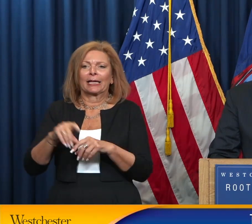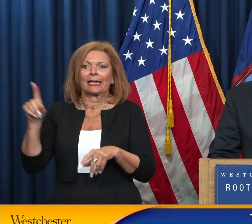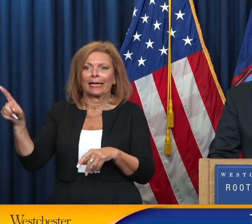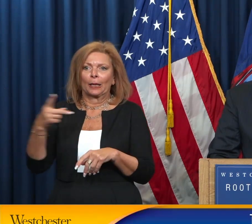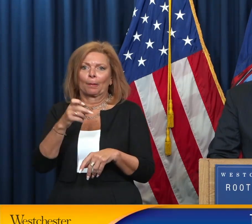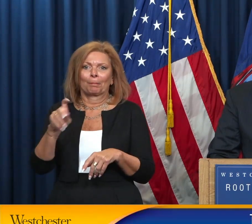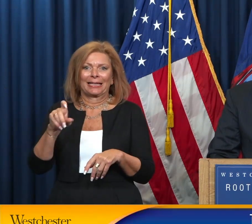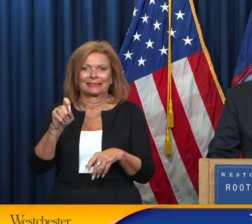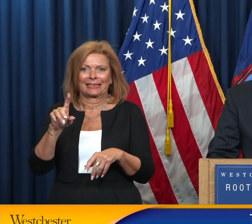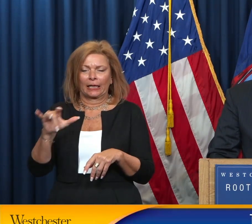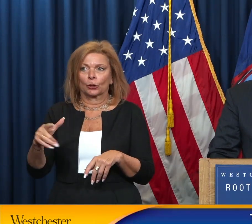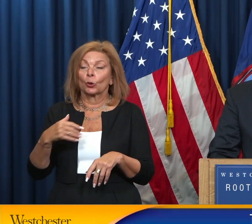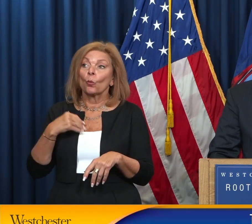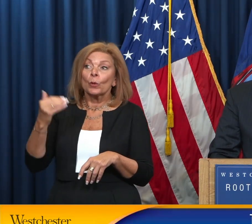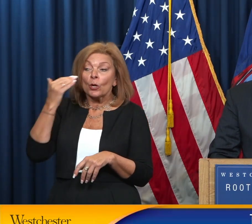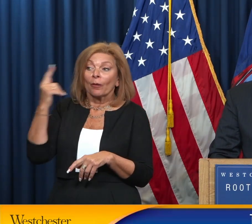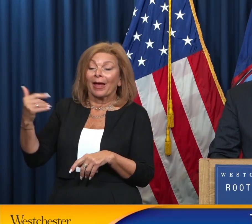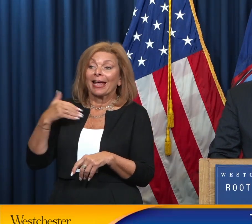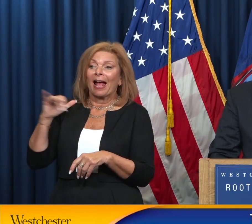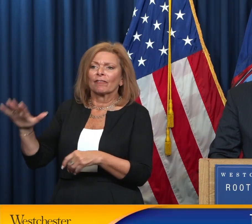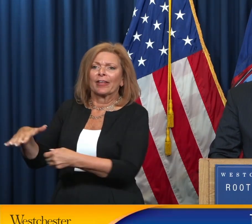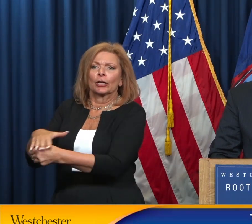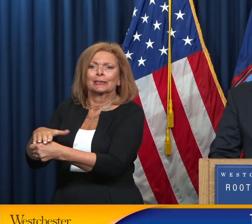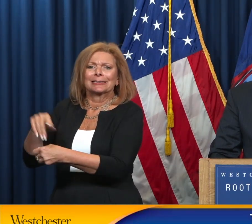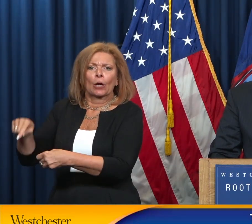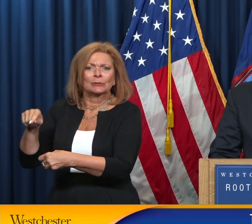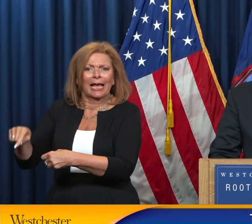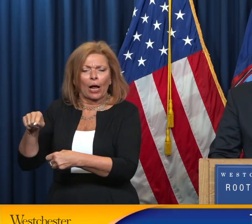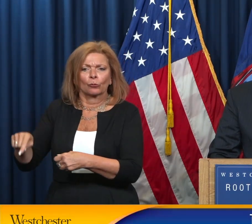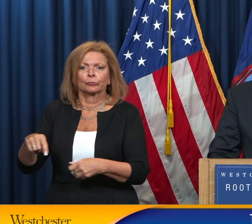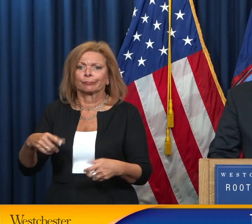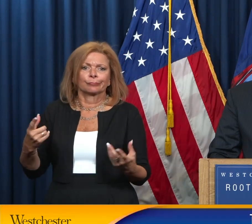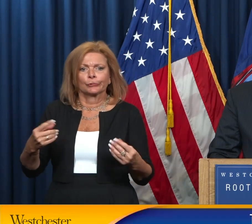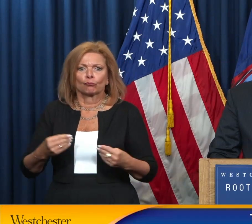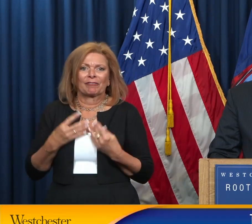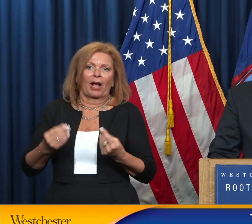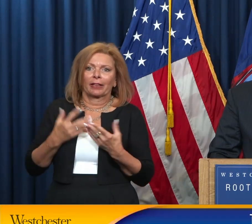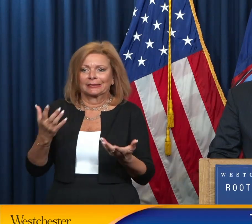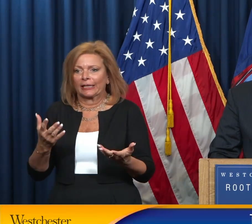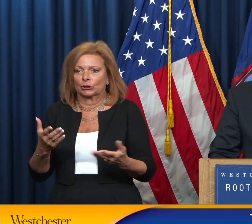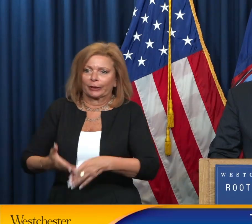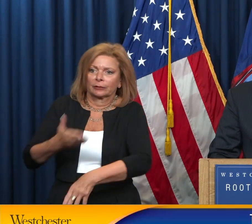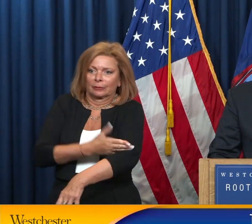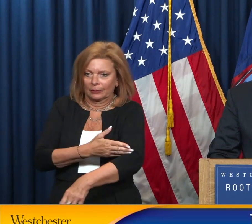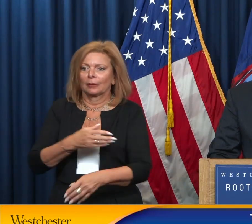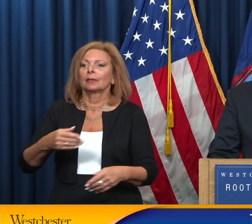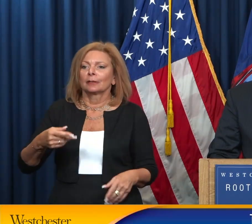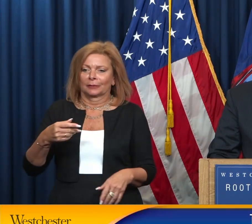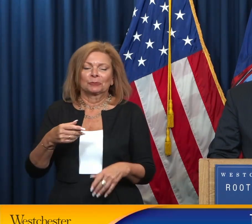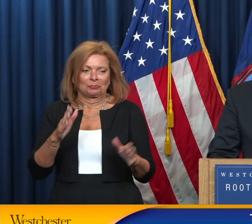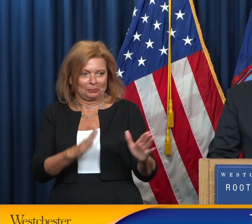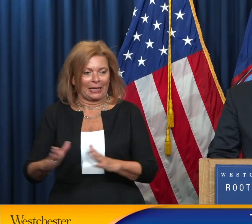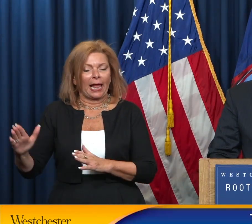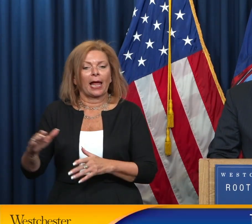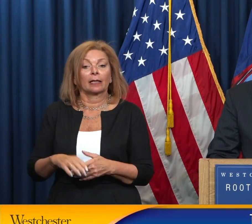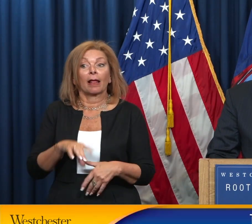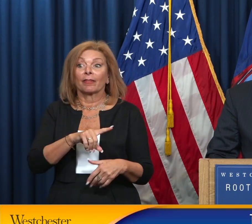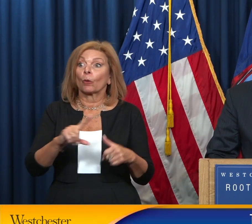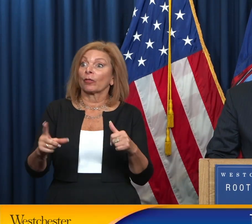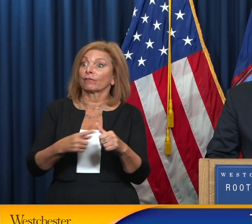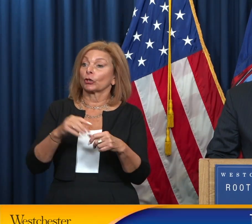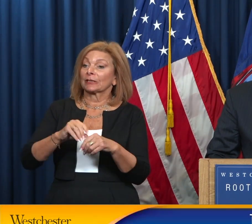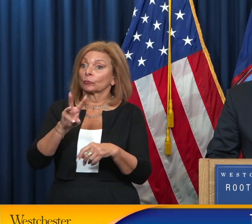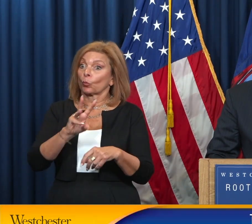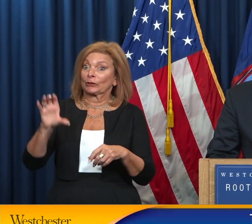revitalization grant and then followed up by a momentum grant. They were the first community in Westchester County to have a